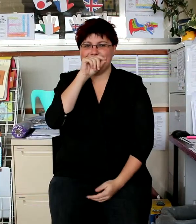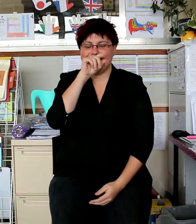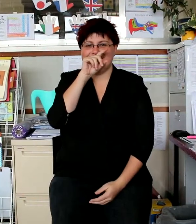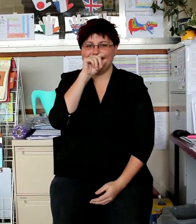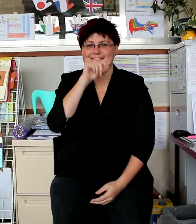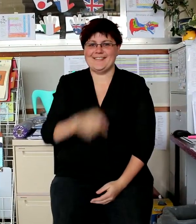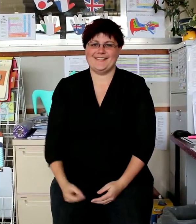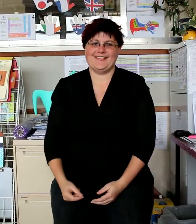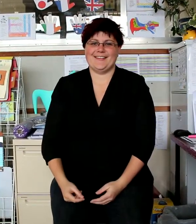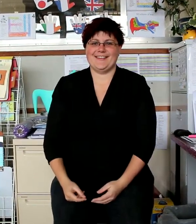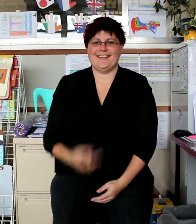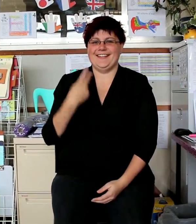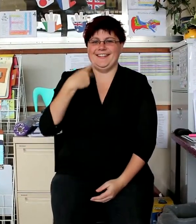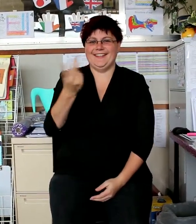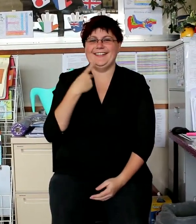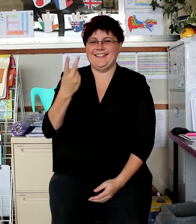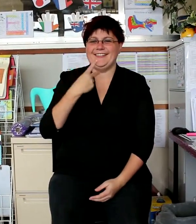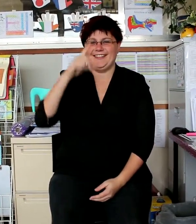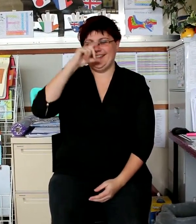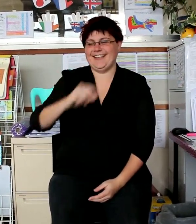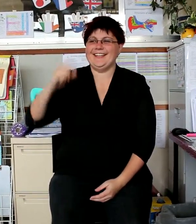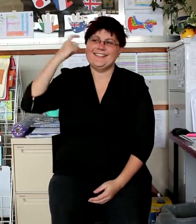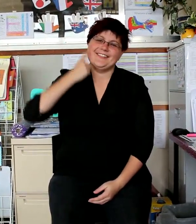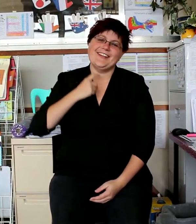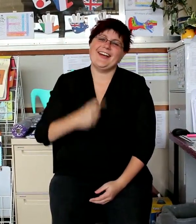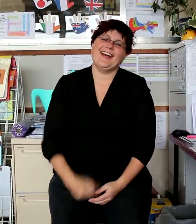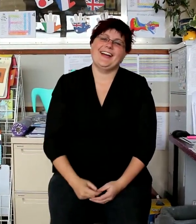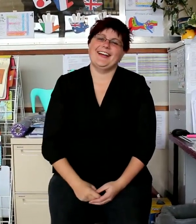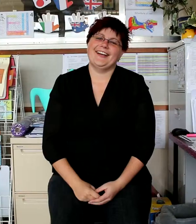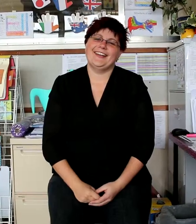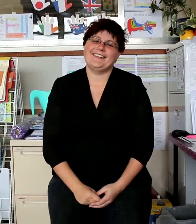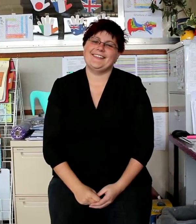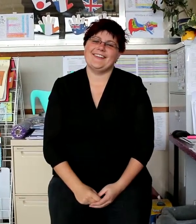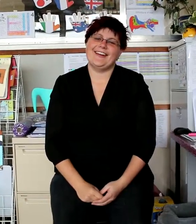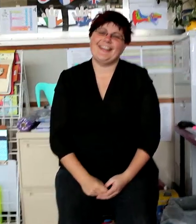Save the birds, so they can fly.